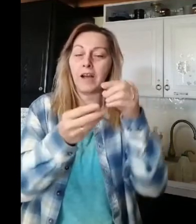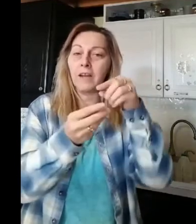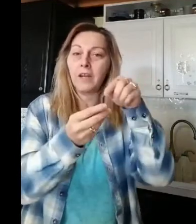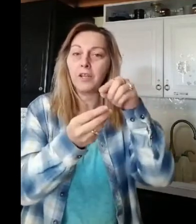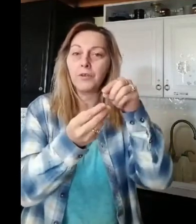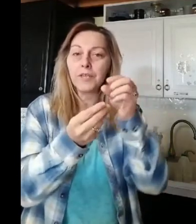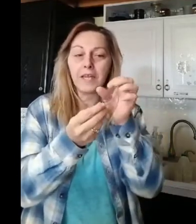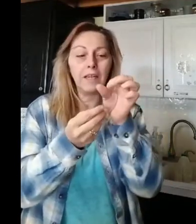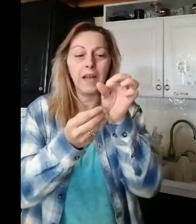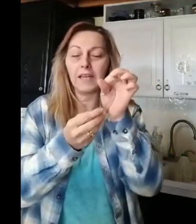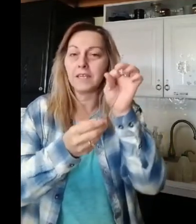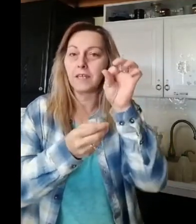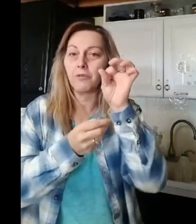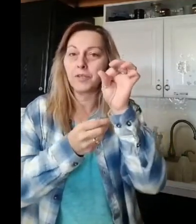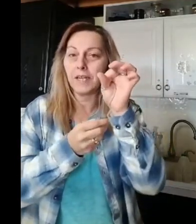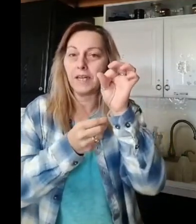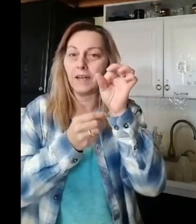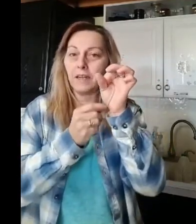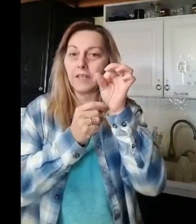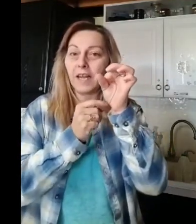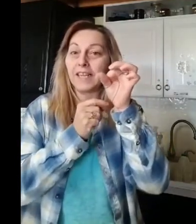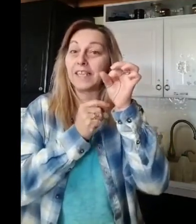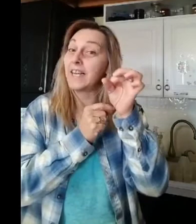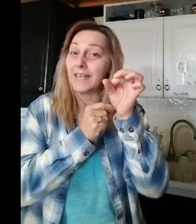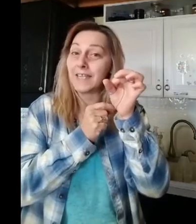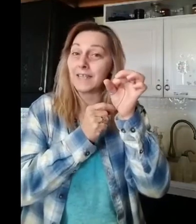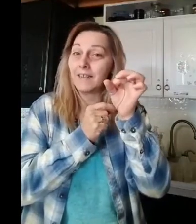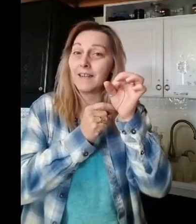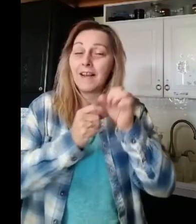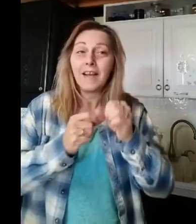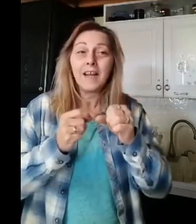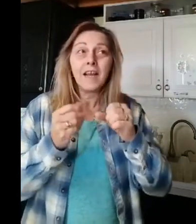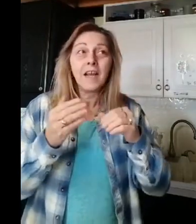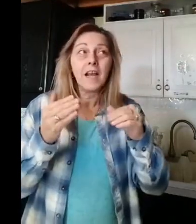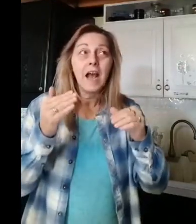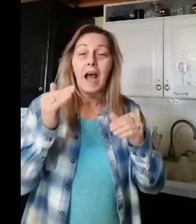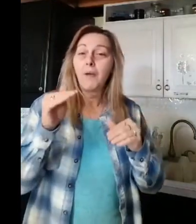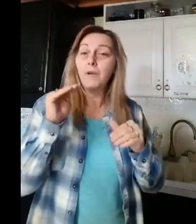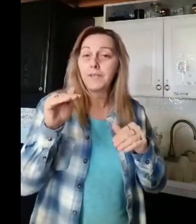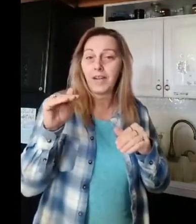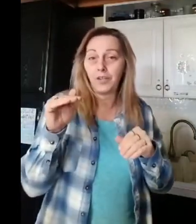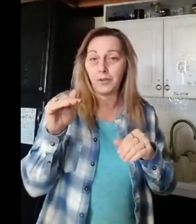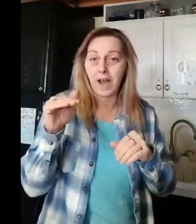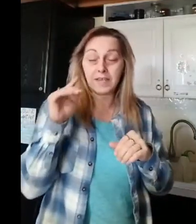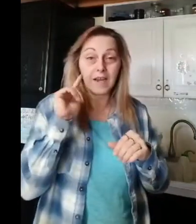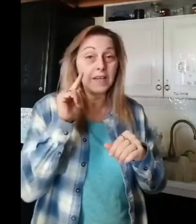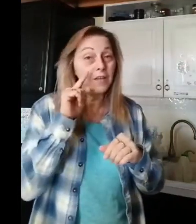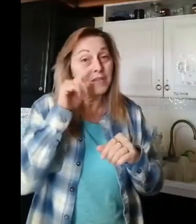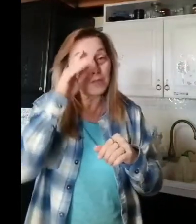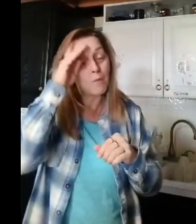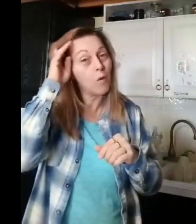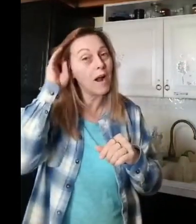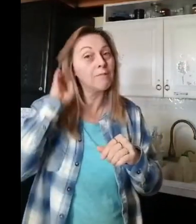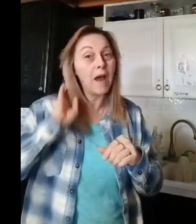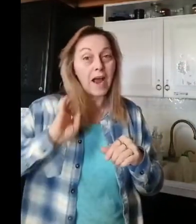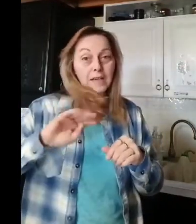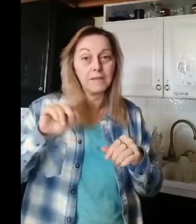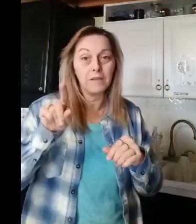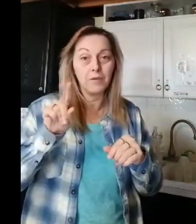you'll see like it's a little seed. It looks like a nut. I will tell you guys, and I know this for a fact, okay,